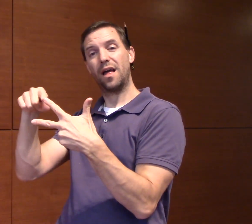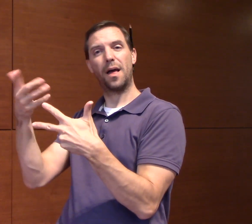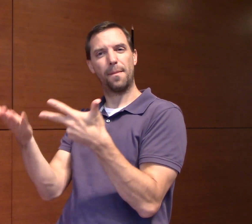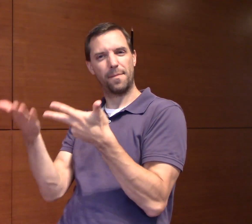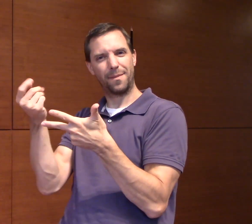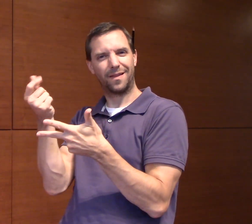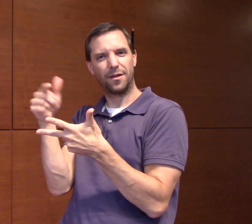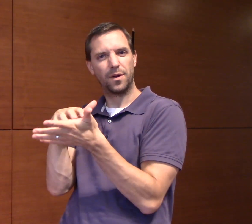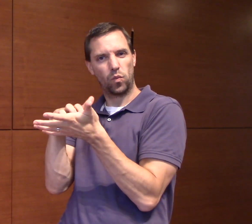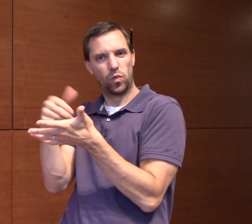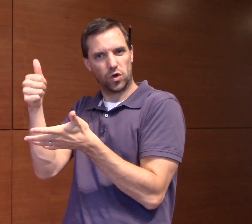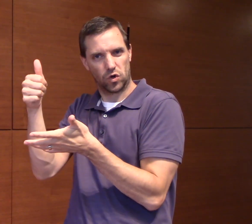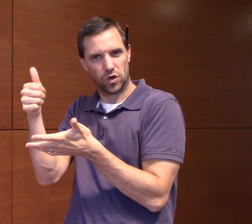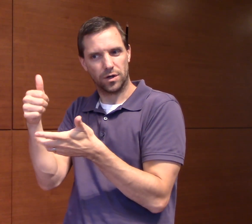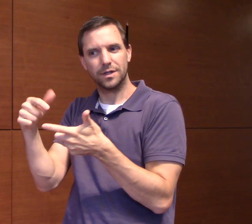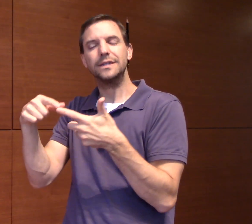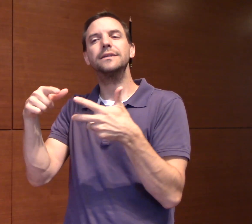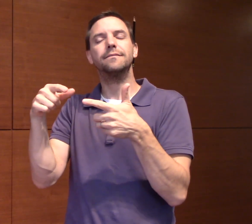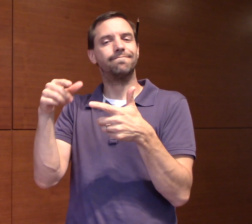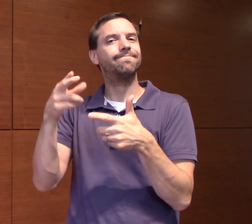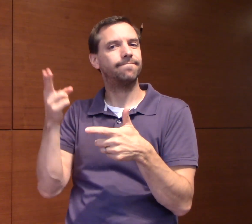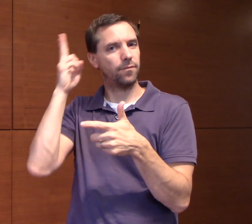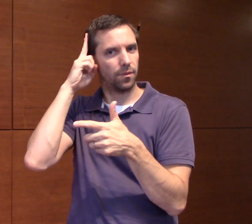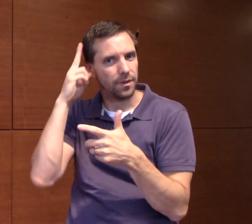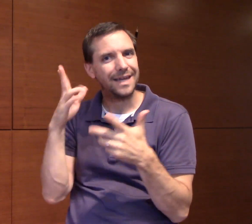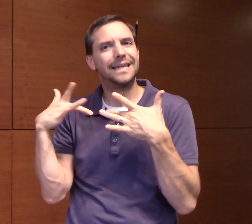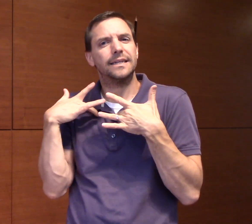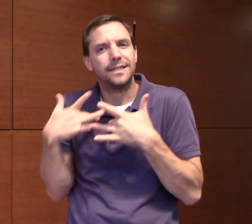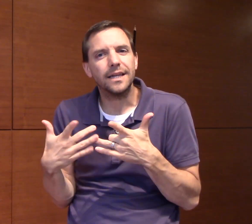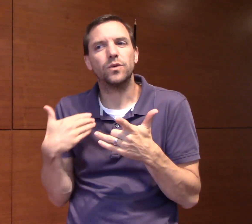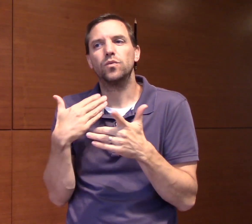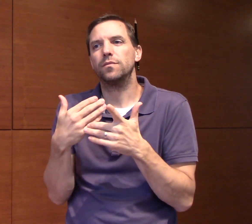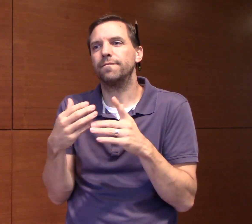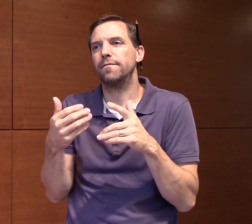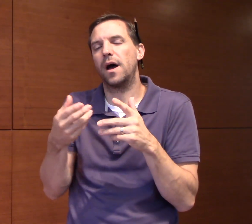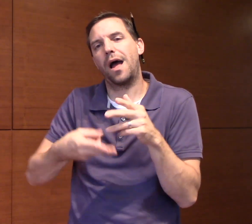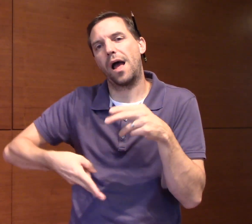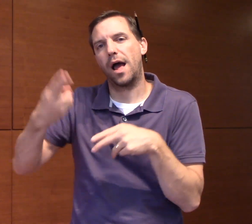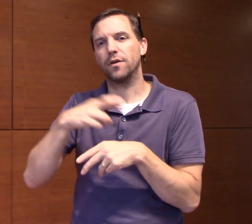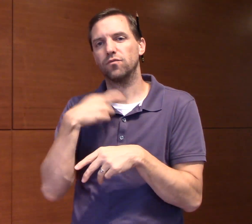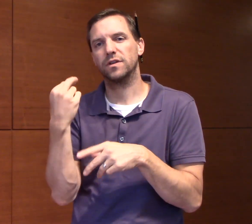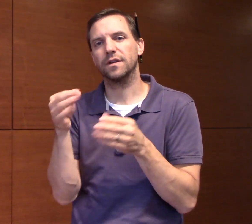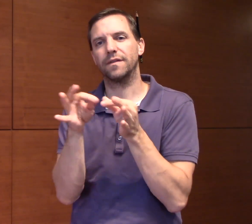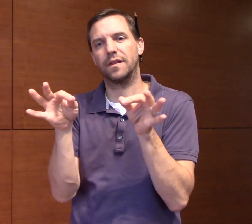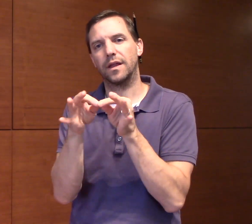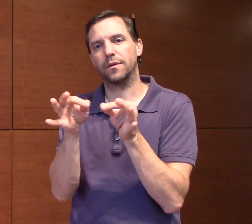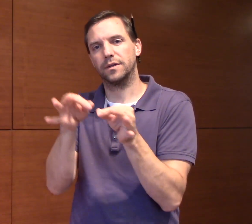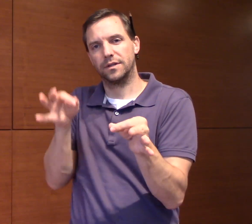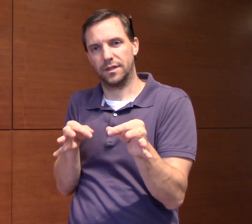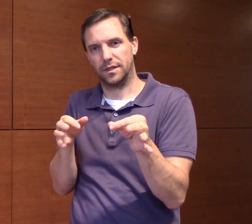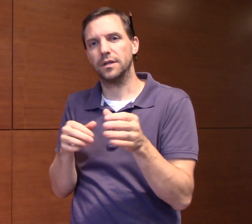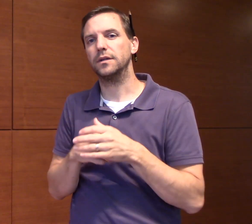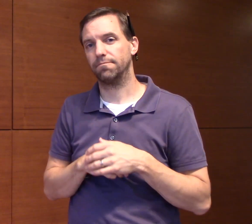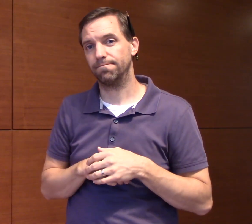deaf native signers should be fine, and we would expect the deaf children with cochlear implants to be a little bit weaker, because